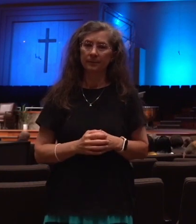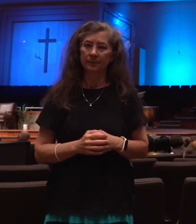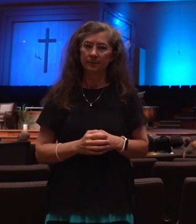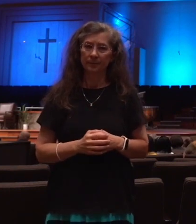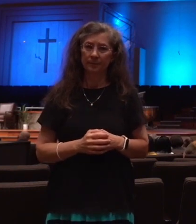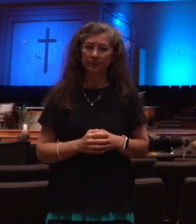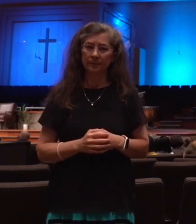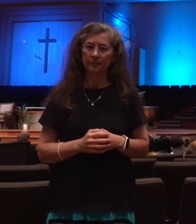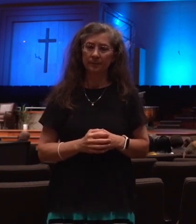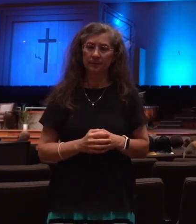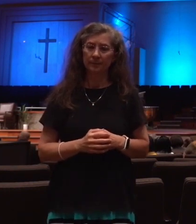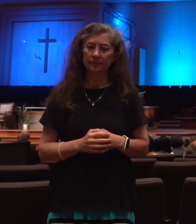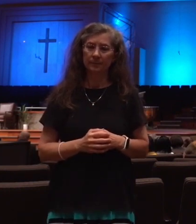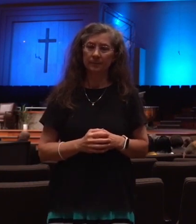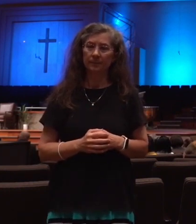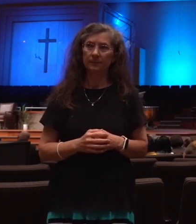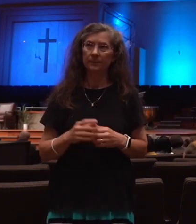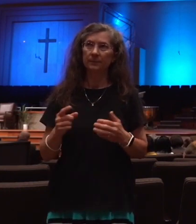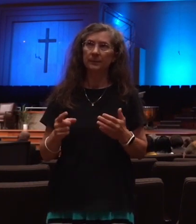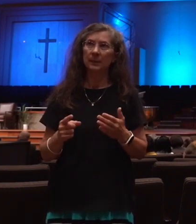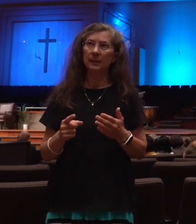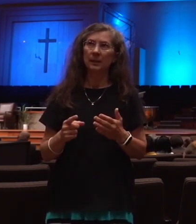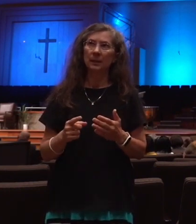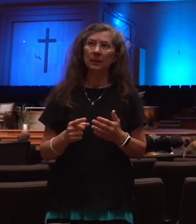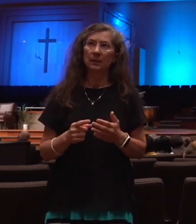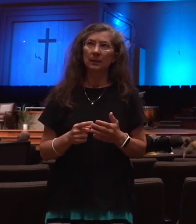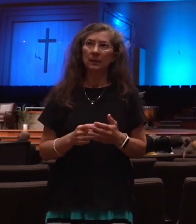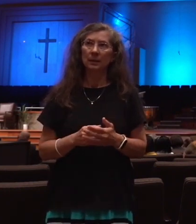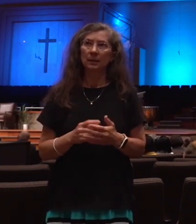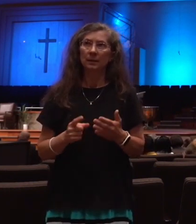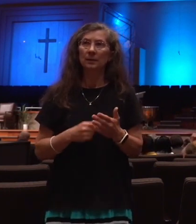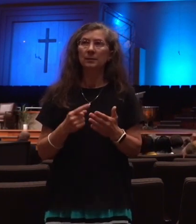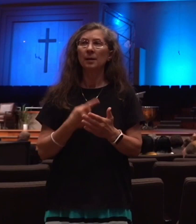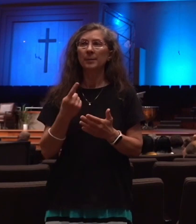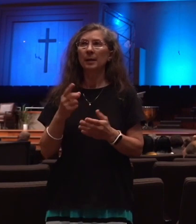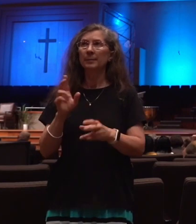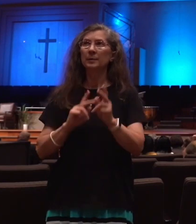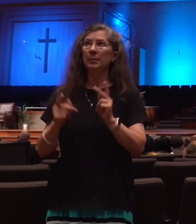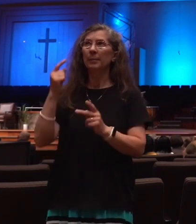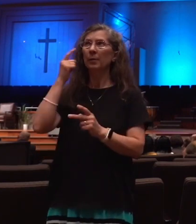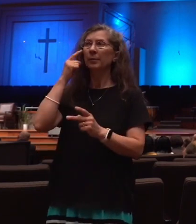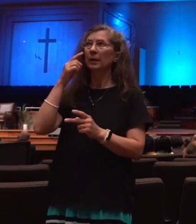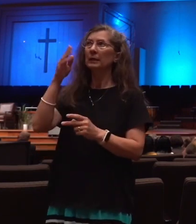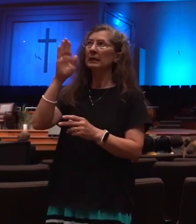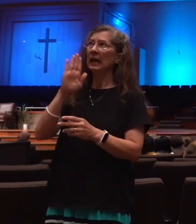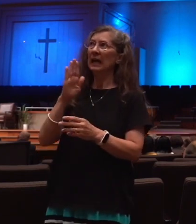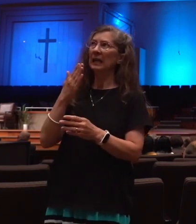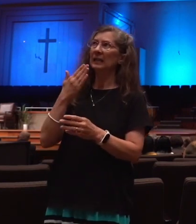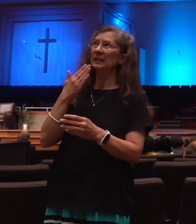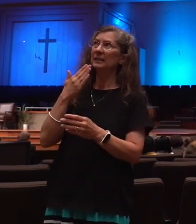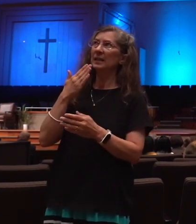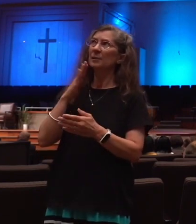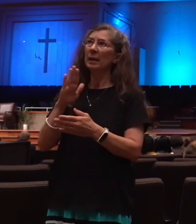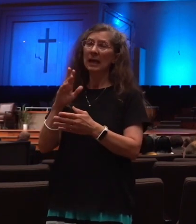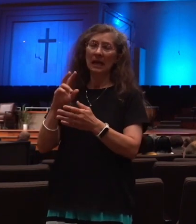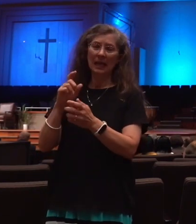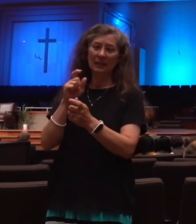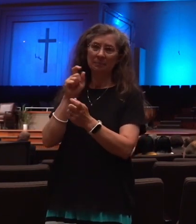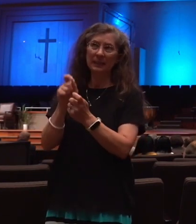Sometimes we think that God gets a bad rap. When people focus exclusively on the judgments and terrors to come,